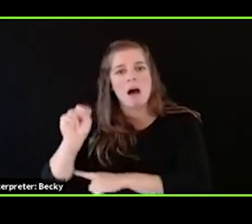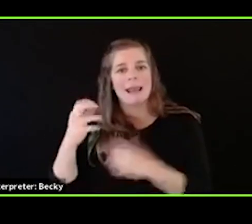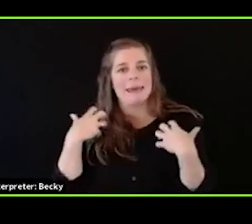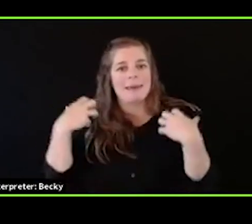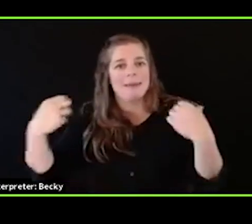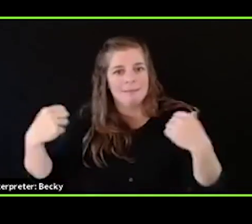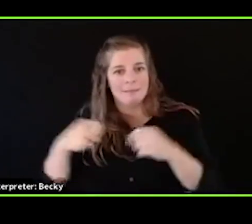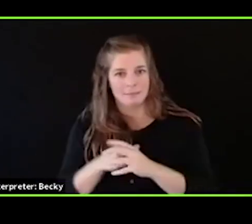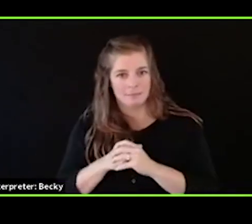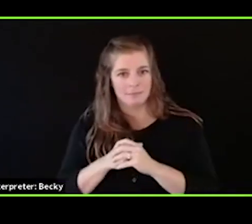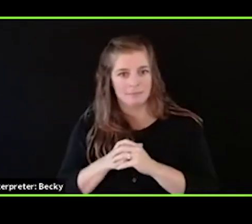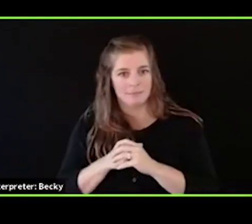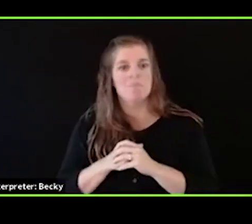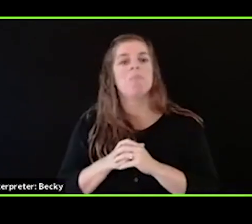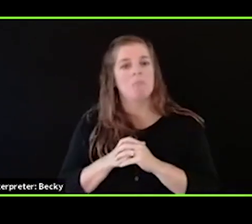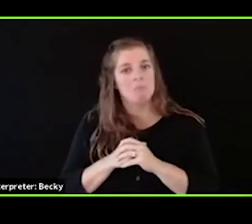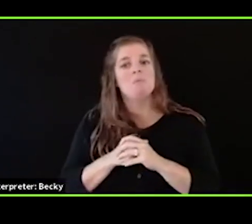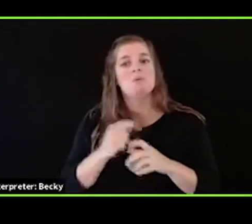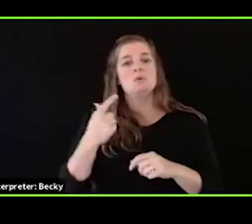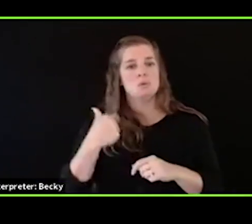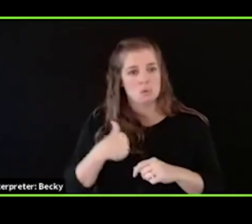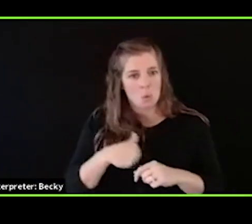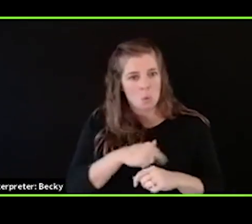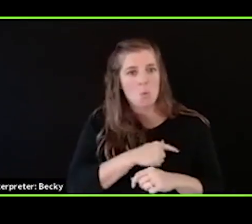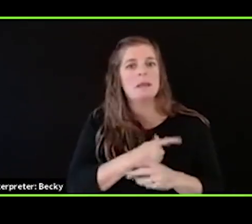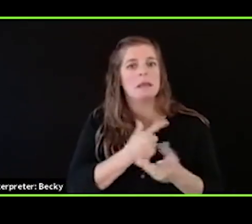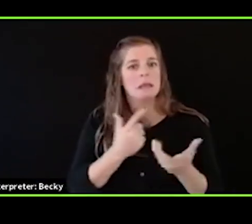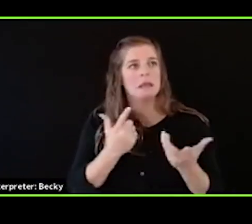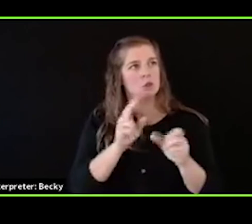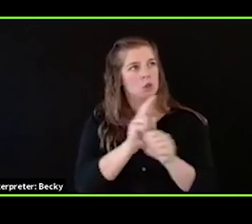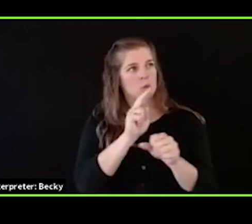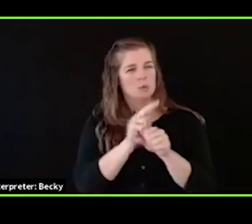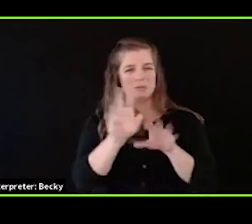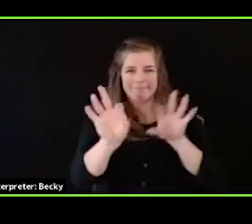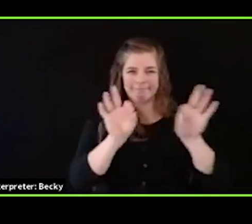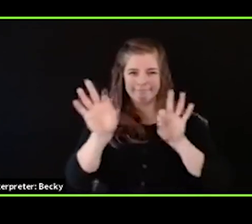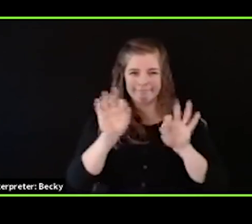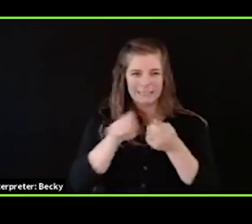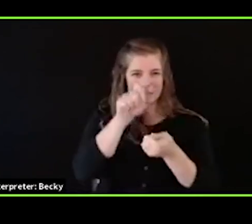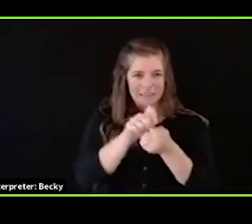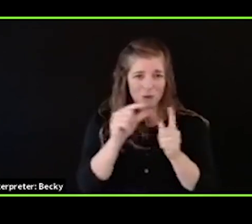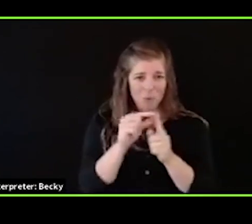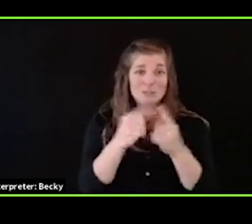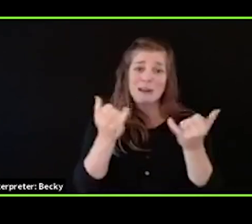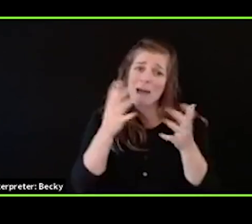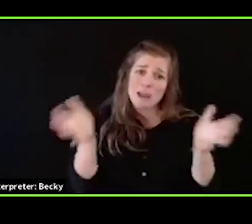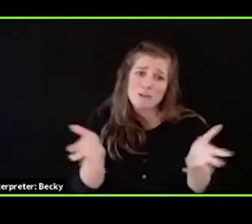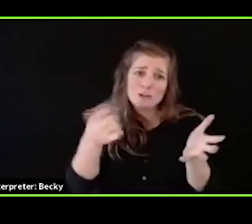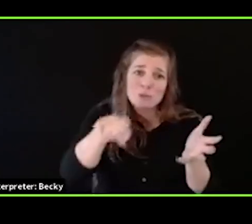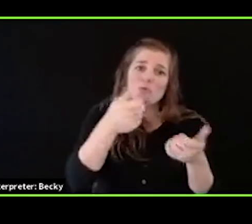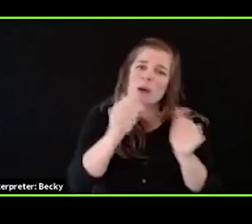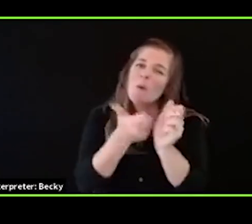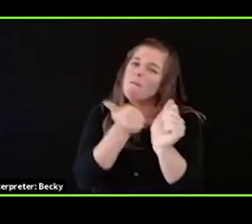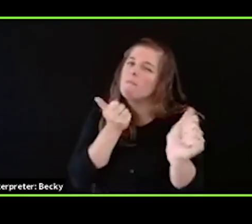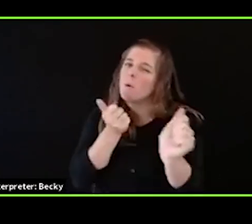reify our beliefs by using certain words. So I warmly encourage you to try to avoid them. And